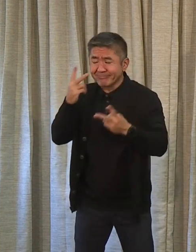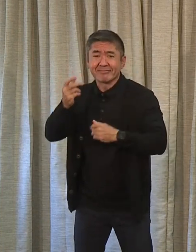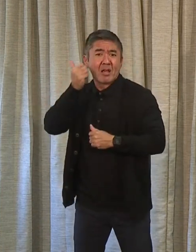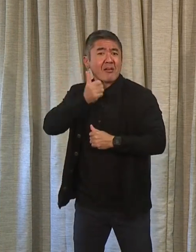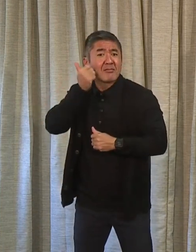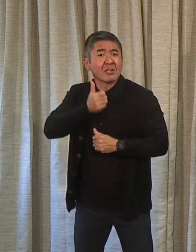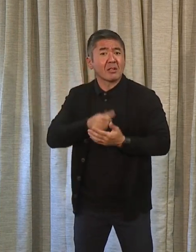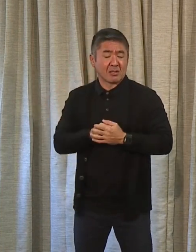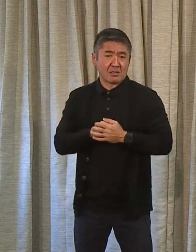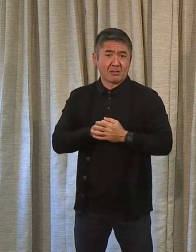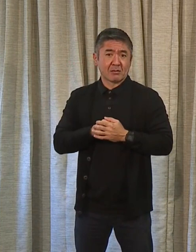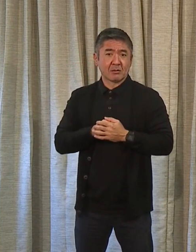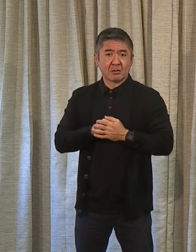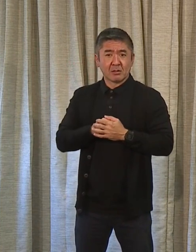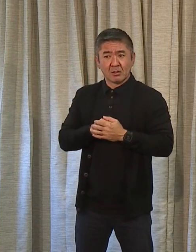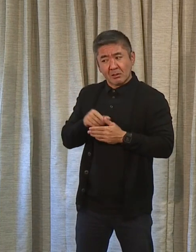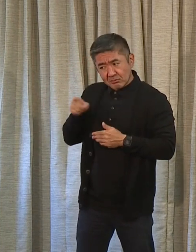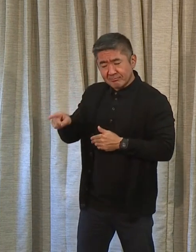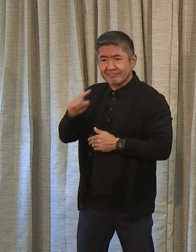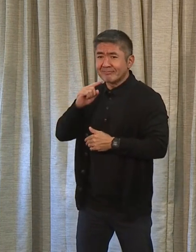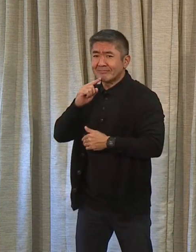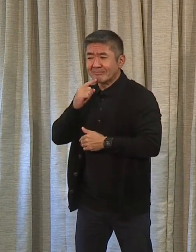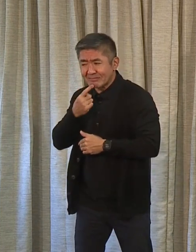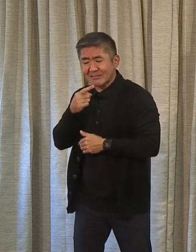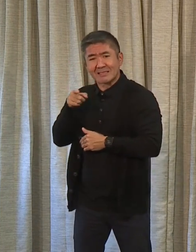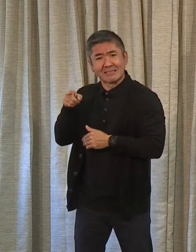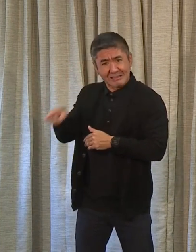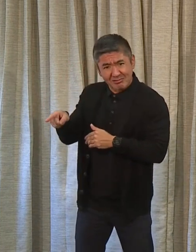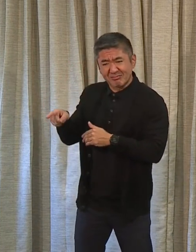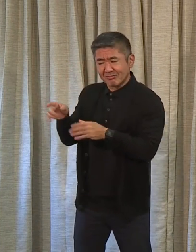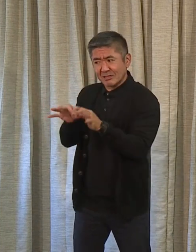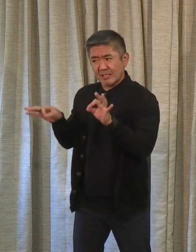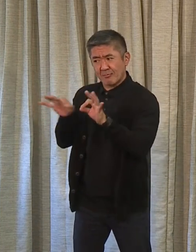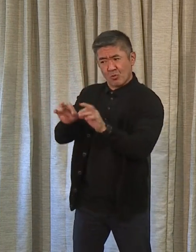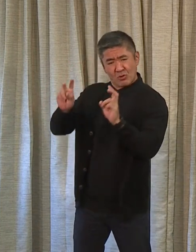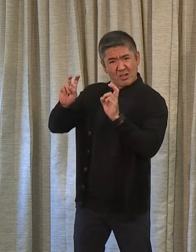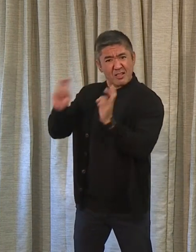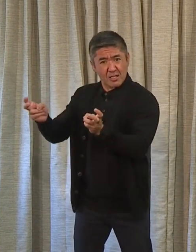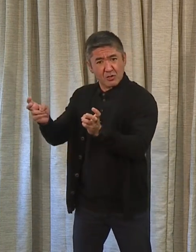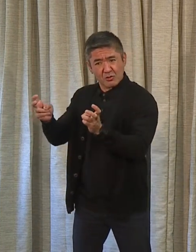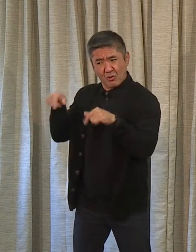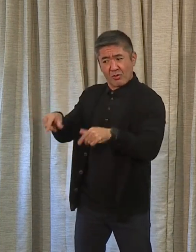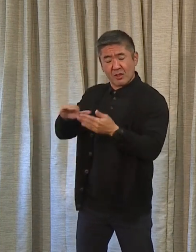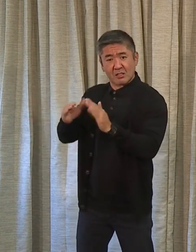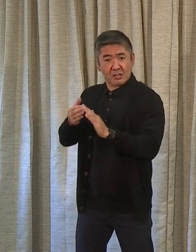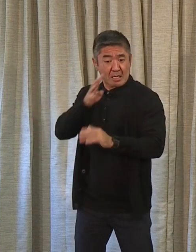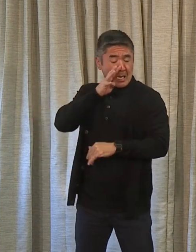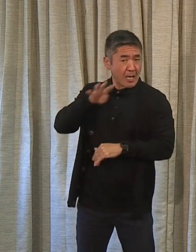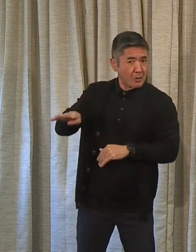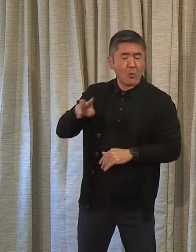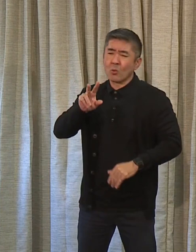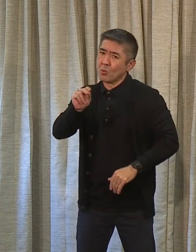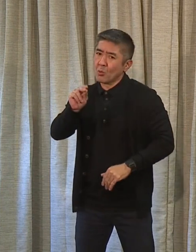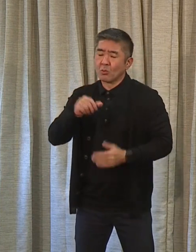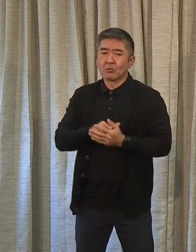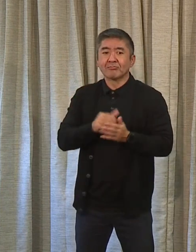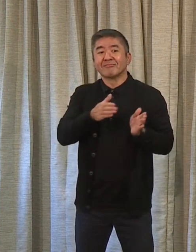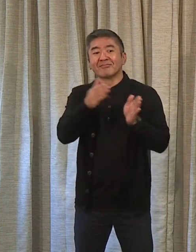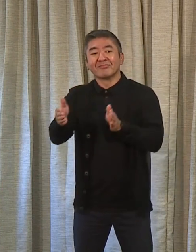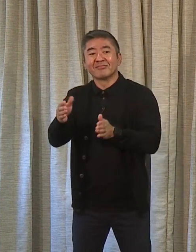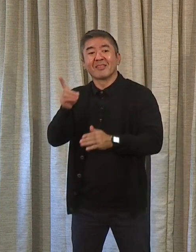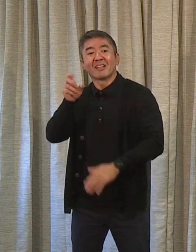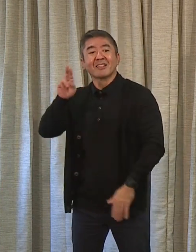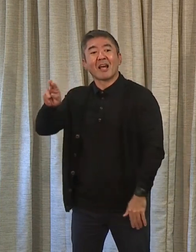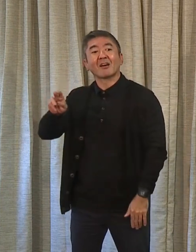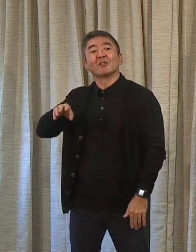all of us, as to what a significant blight it is on our city and something we're not going to turn our backs on. Next to him is Dr.